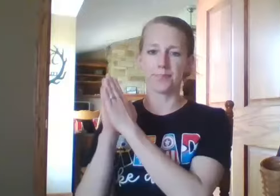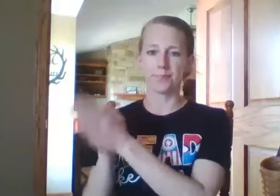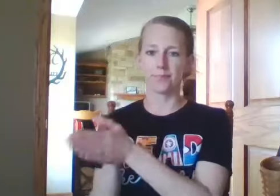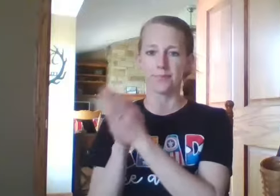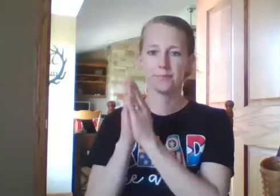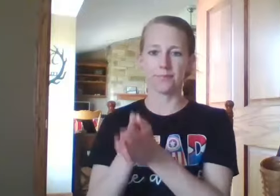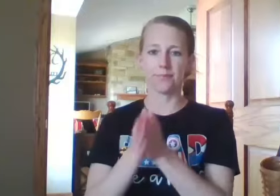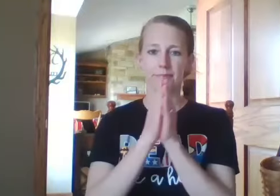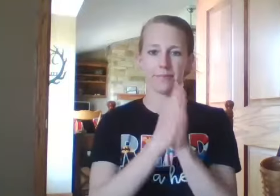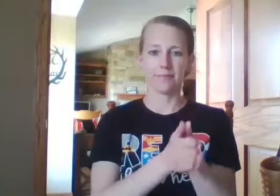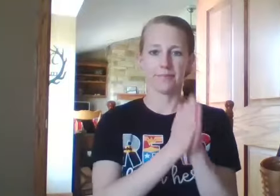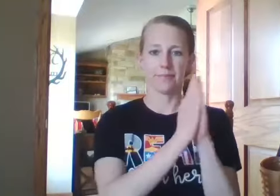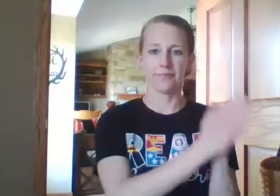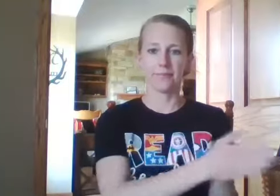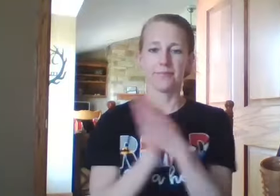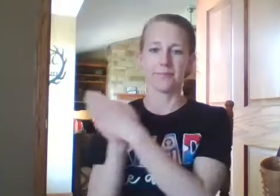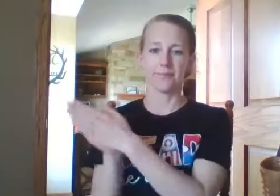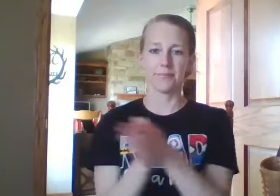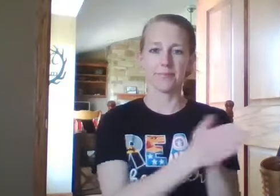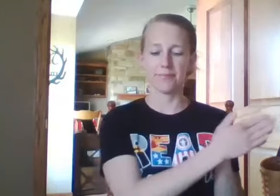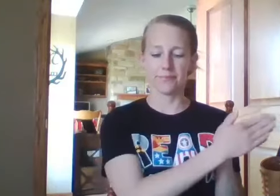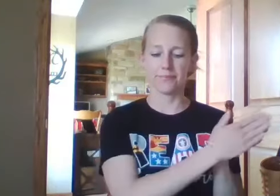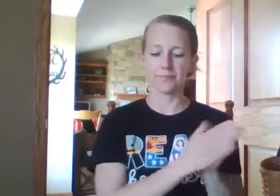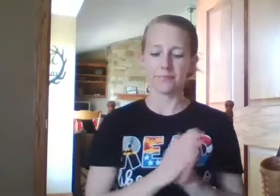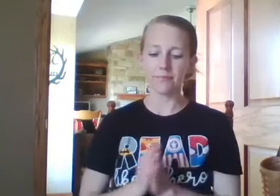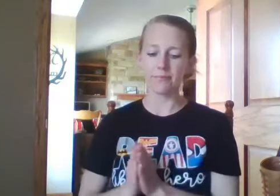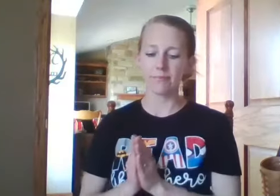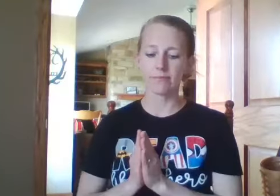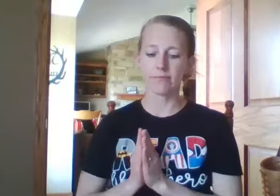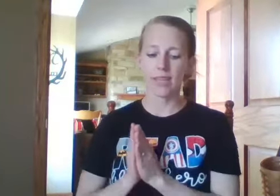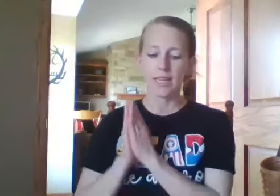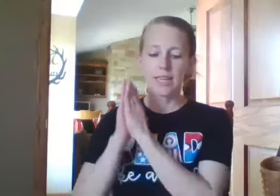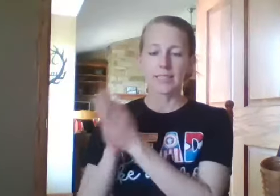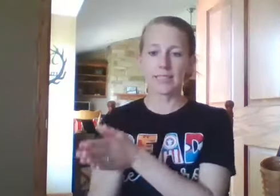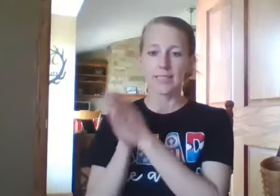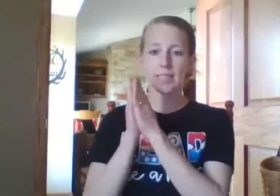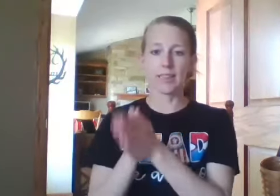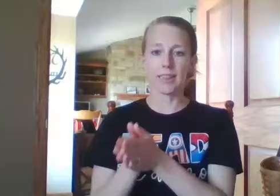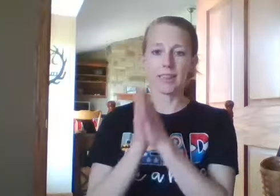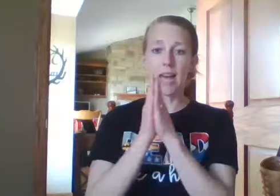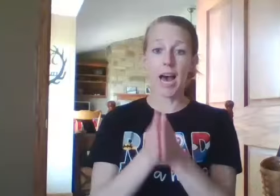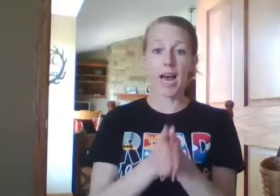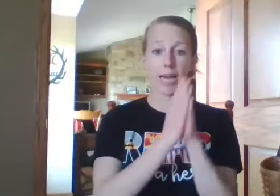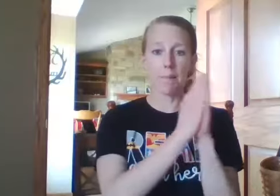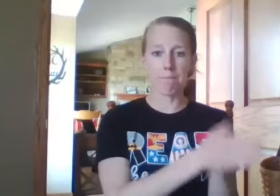s-ll-aim,